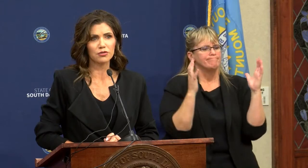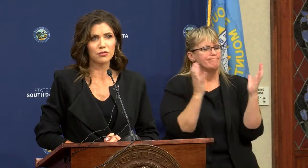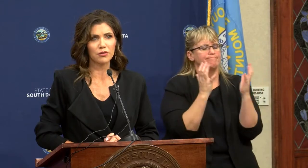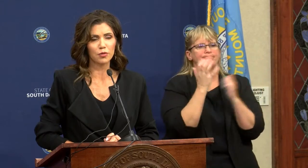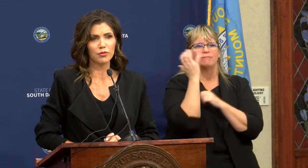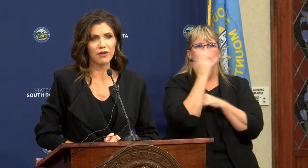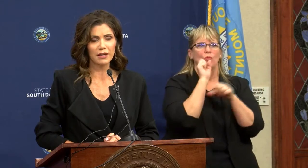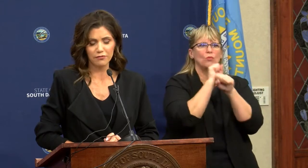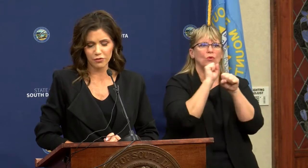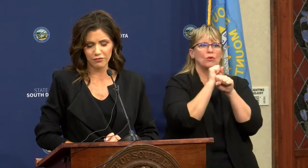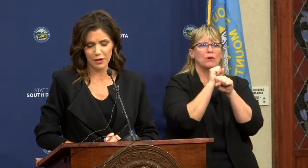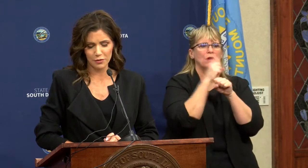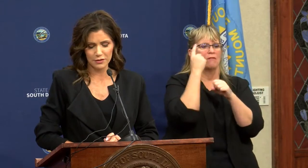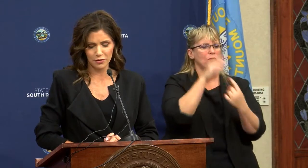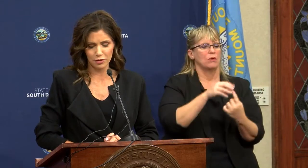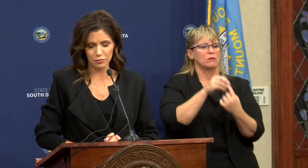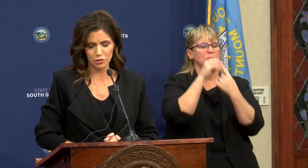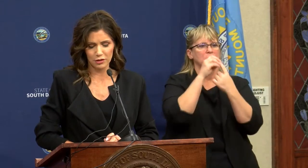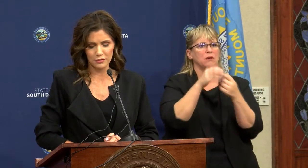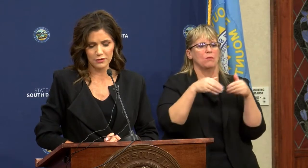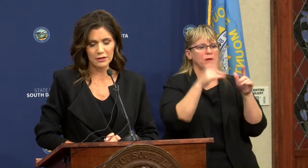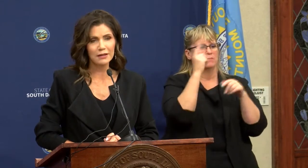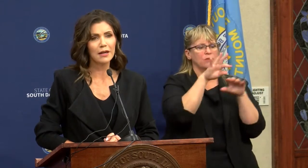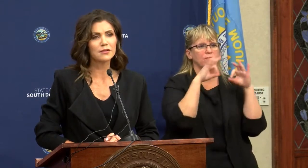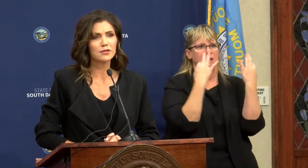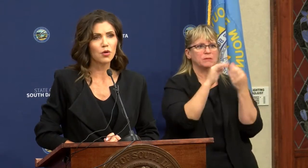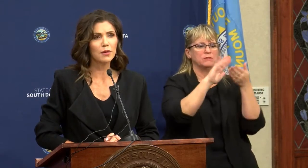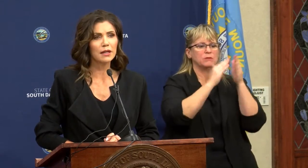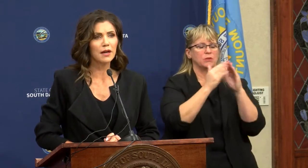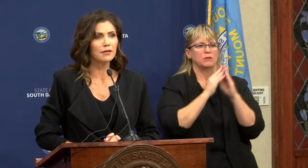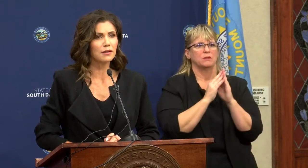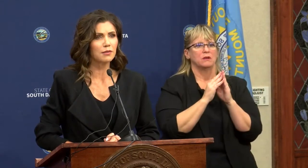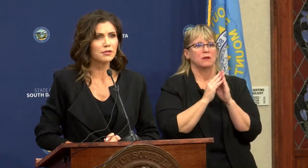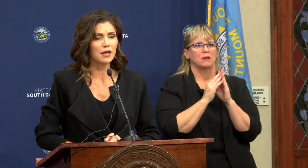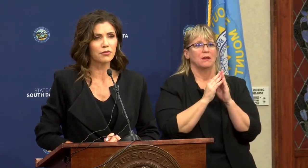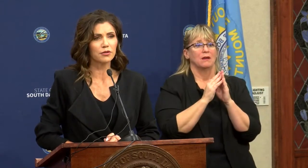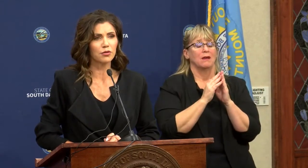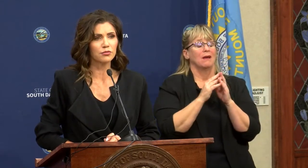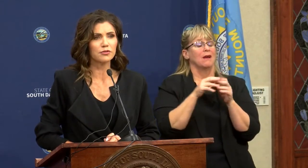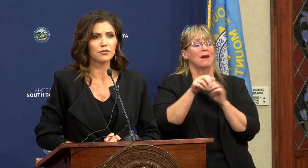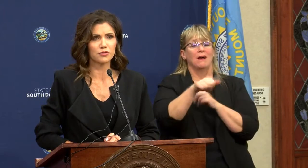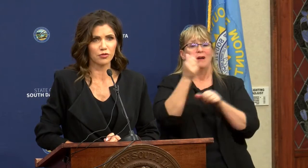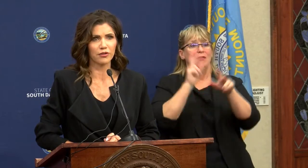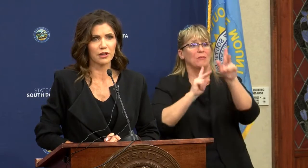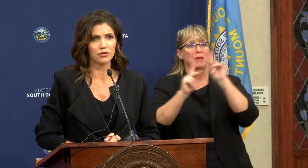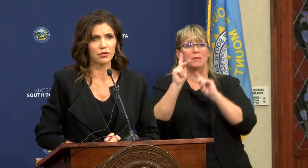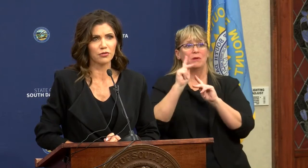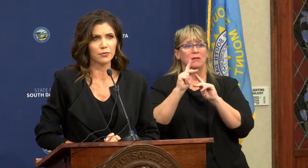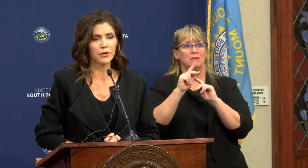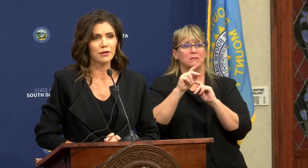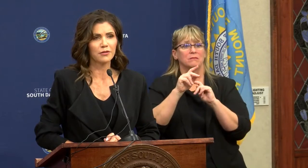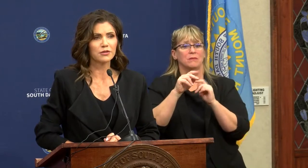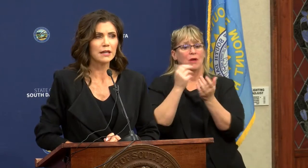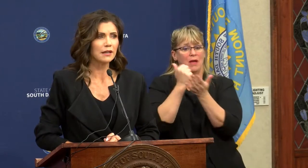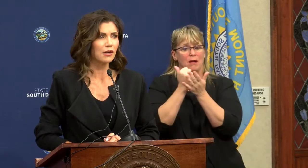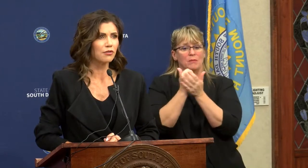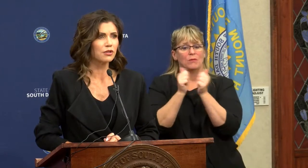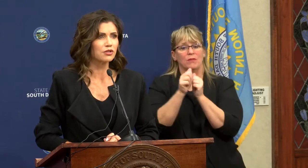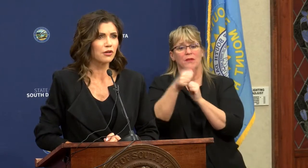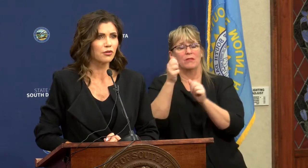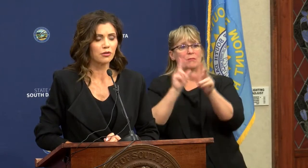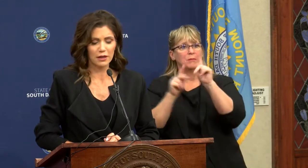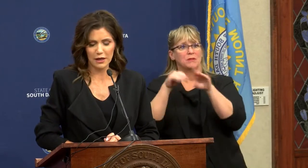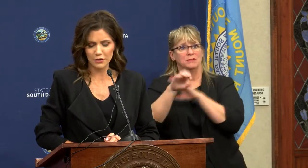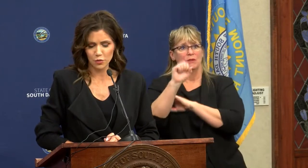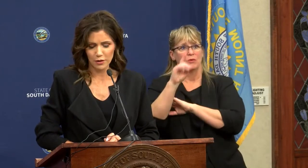to make sure that they're providing for the families in their communities and so many unnamed South Dakotans are serving each other. They're taking care